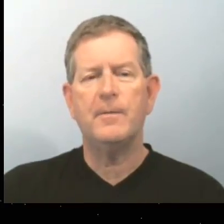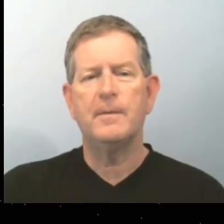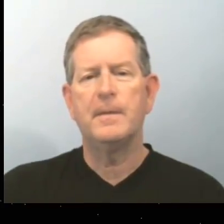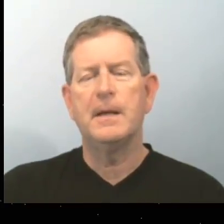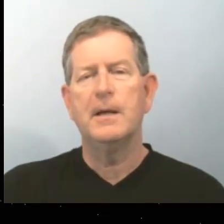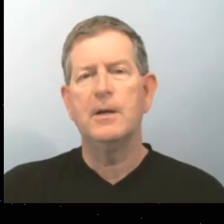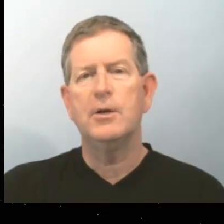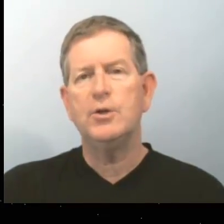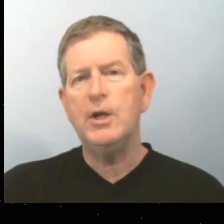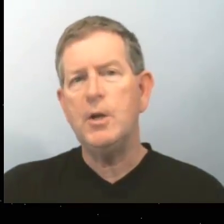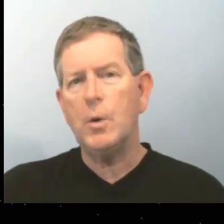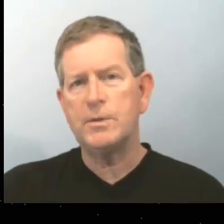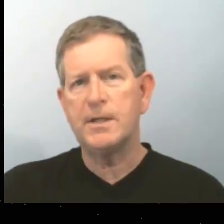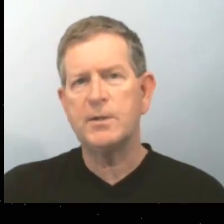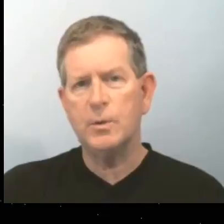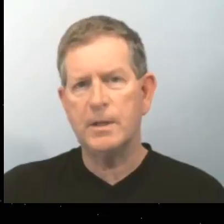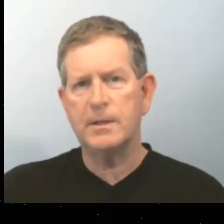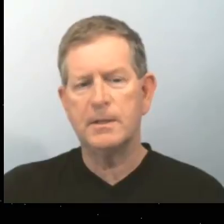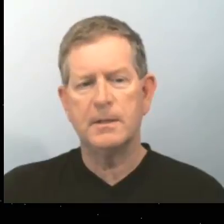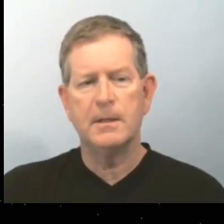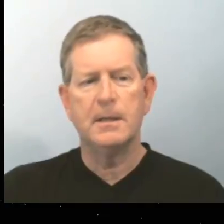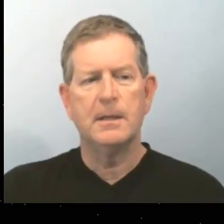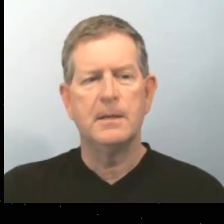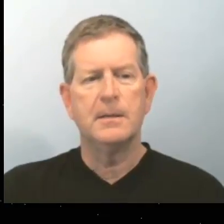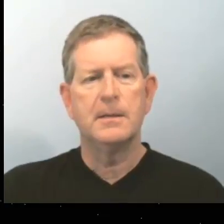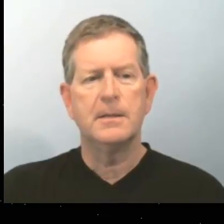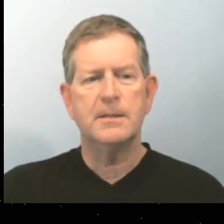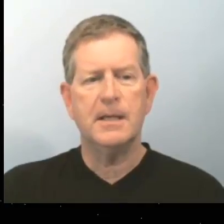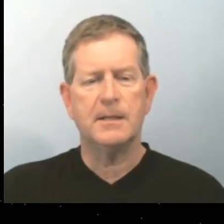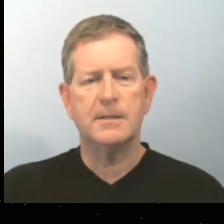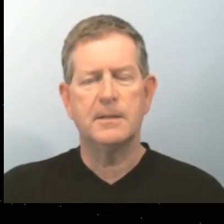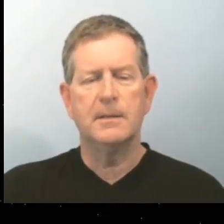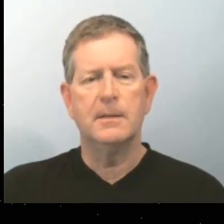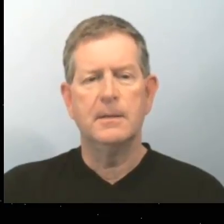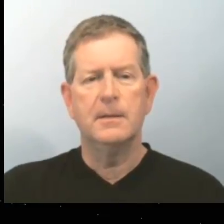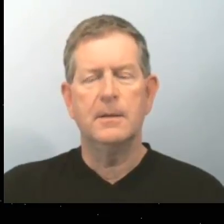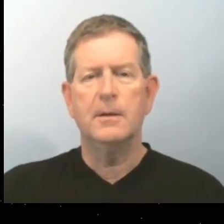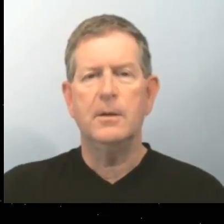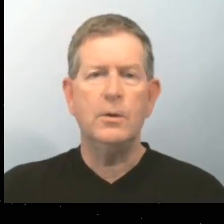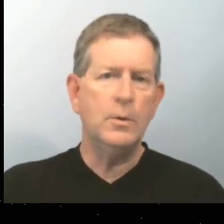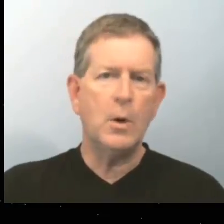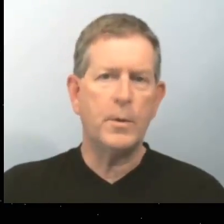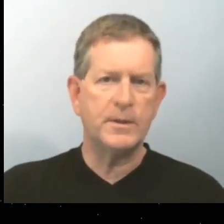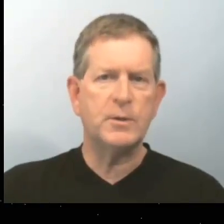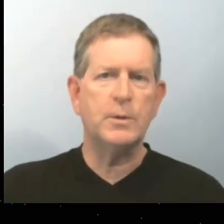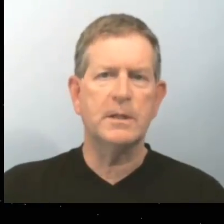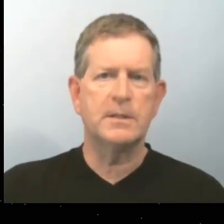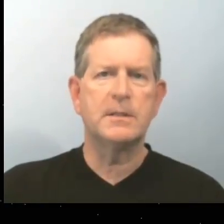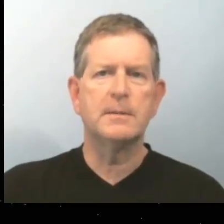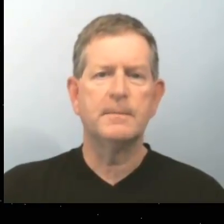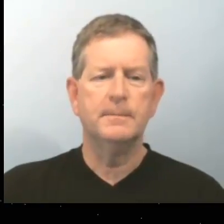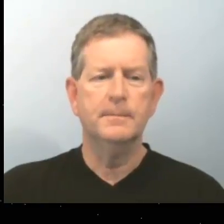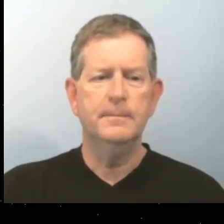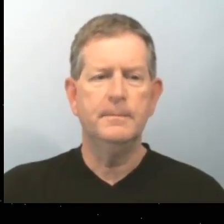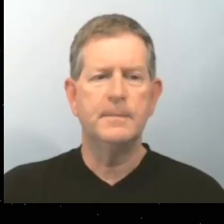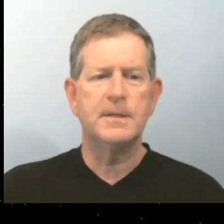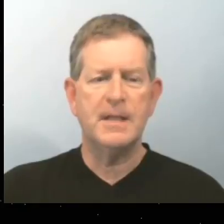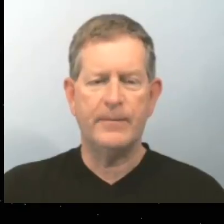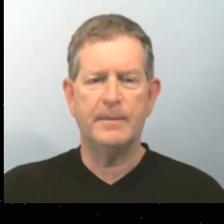Five. She knows the student. Six. You know the students.